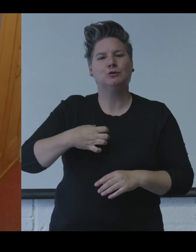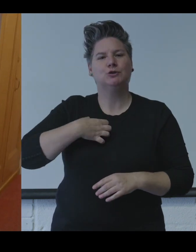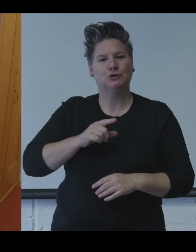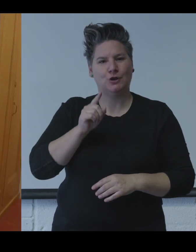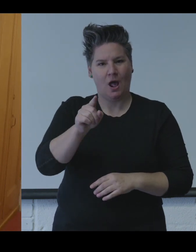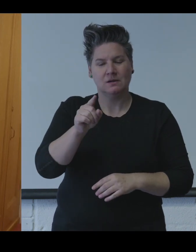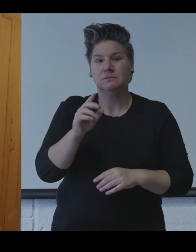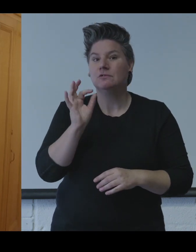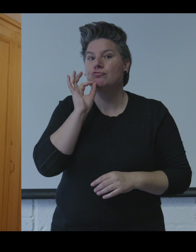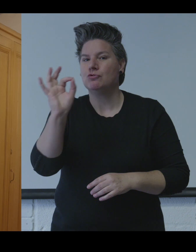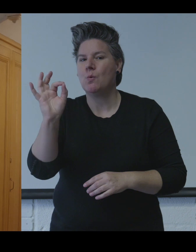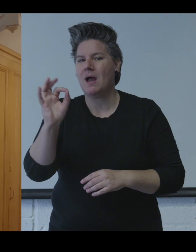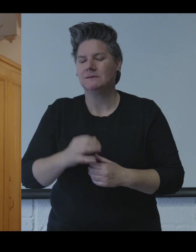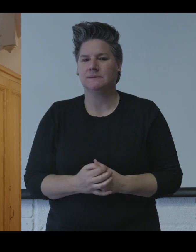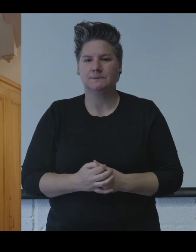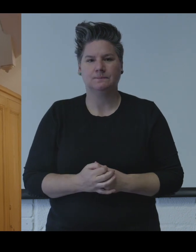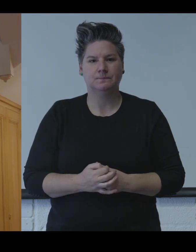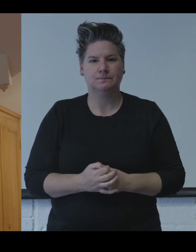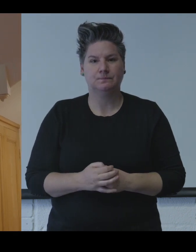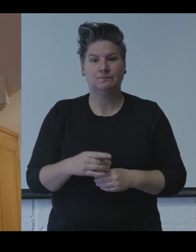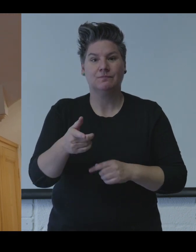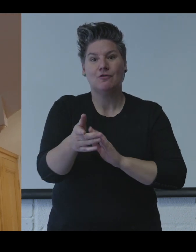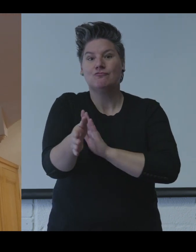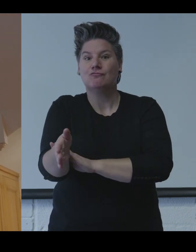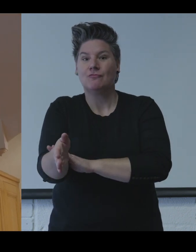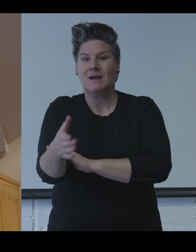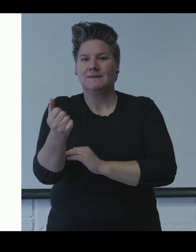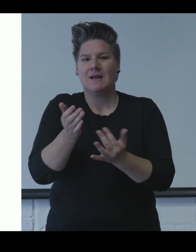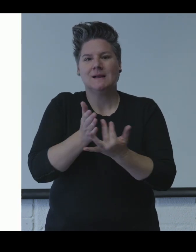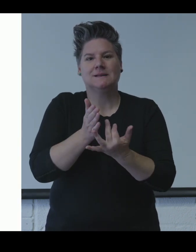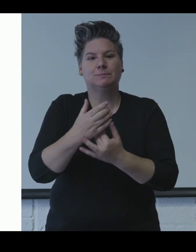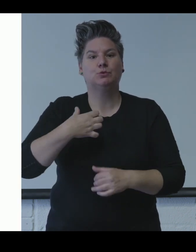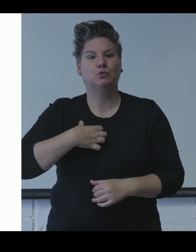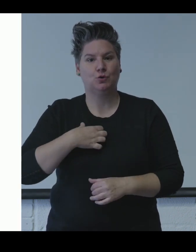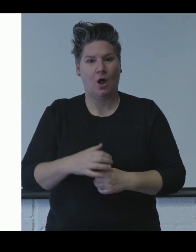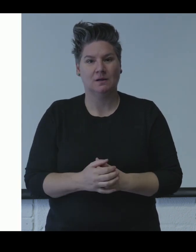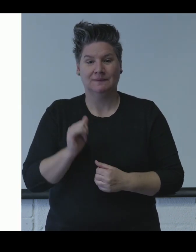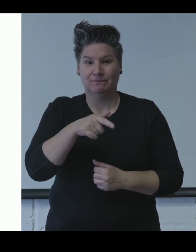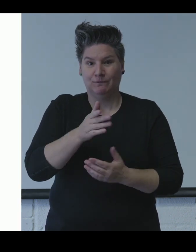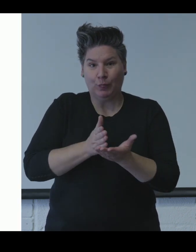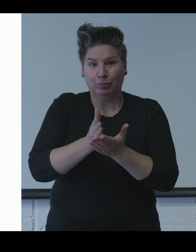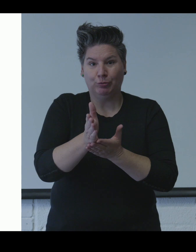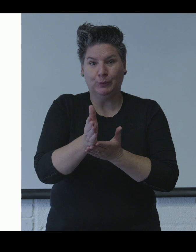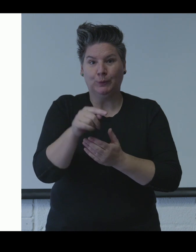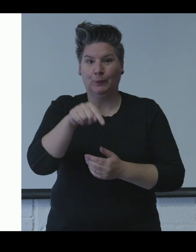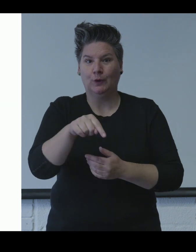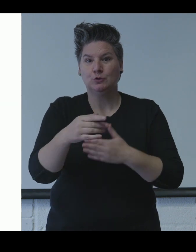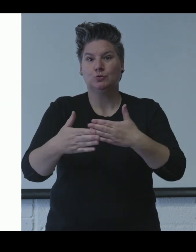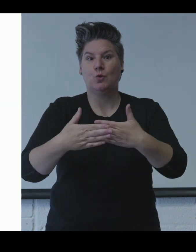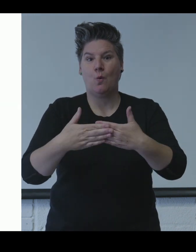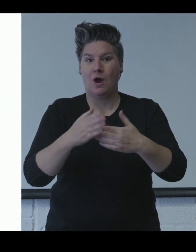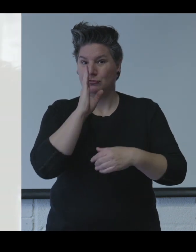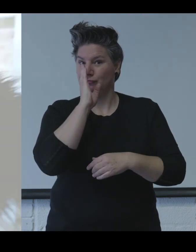lift takes visitors to the first floor where the female toilets are located. Access to the first floor is by request only.